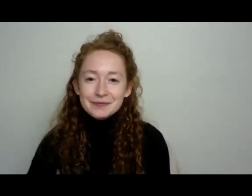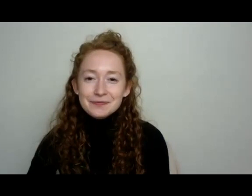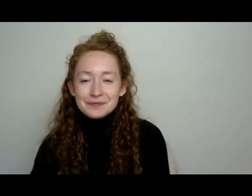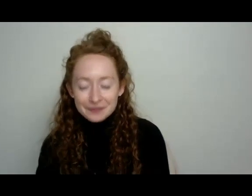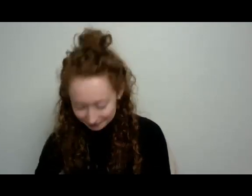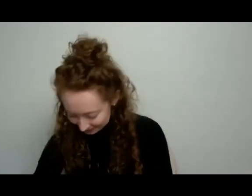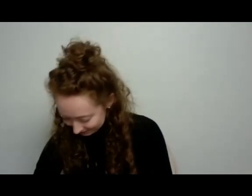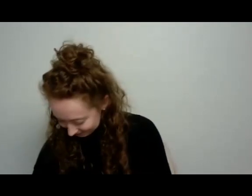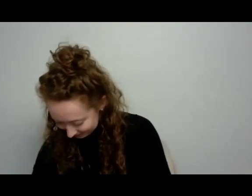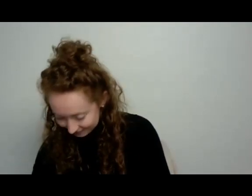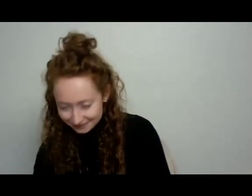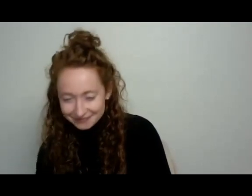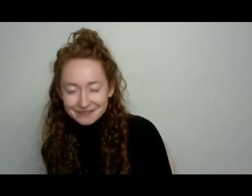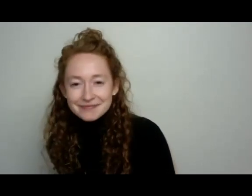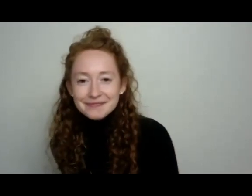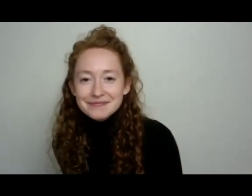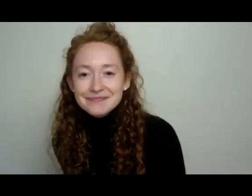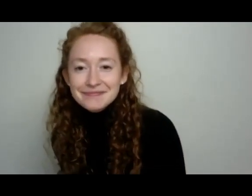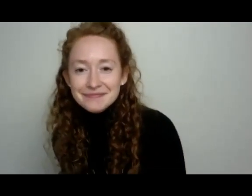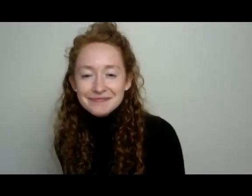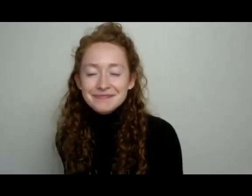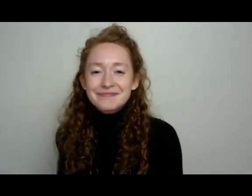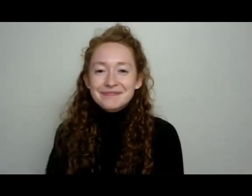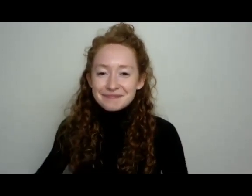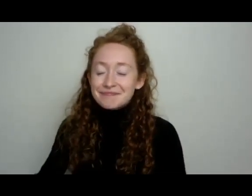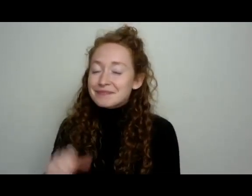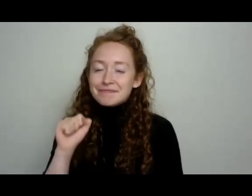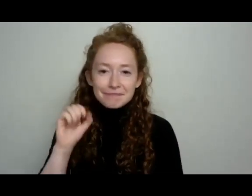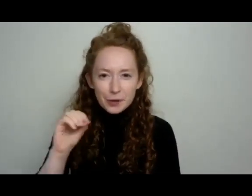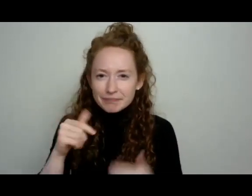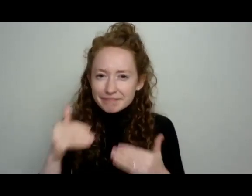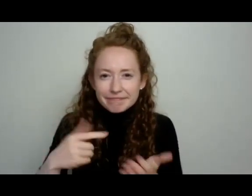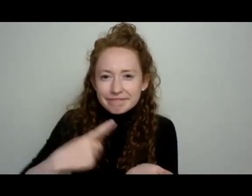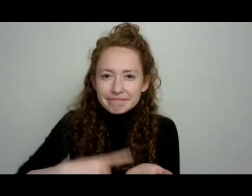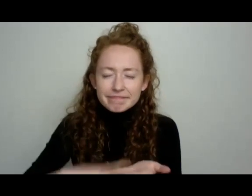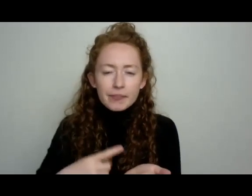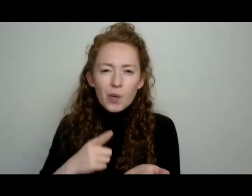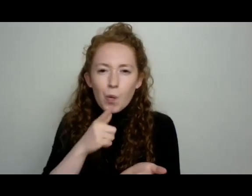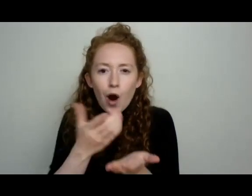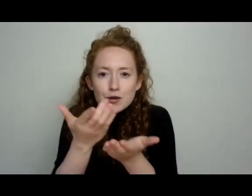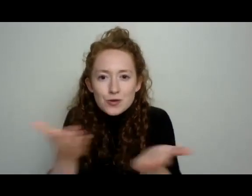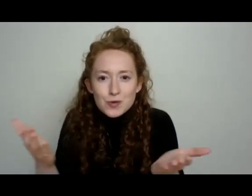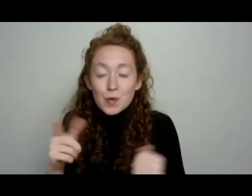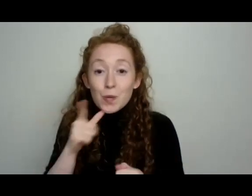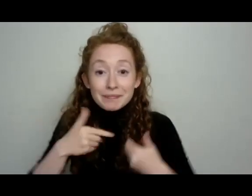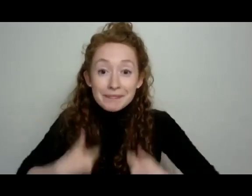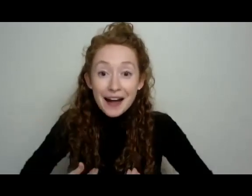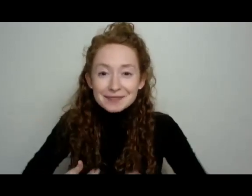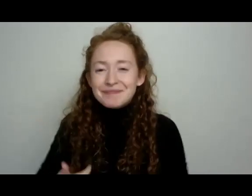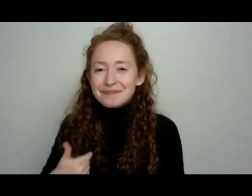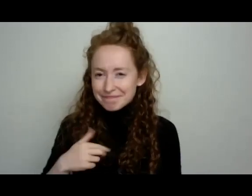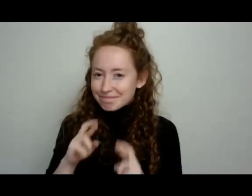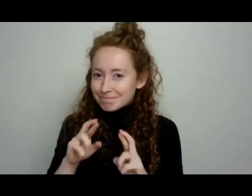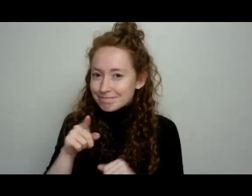So let's dive right in. First and foremost, who are we? Where are we? I would love you to introduce